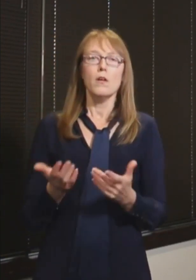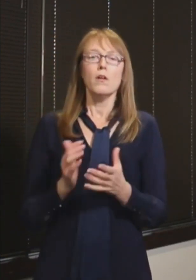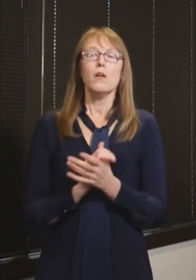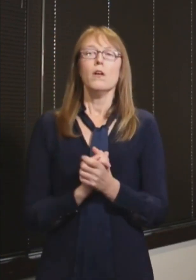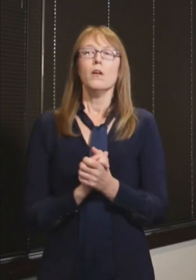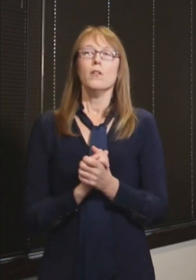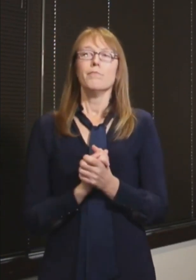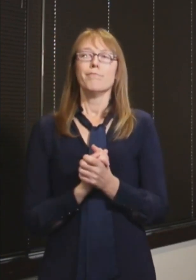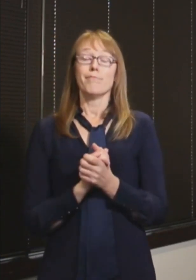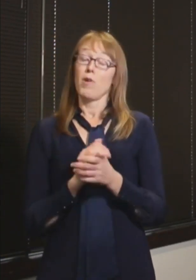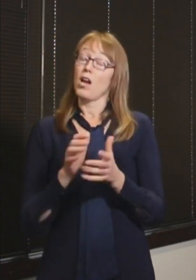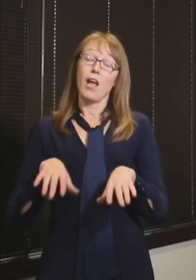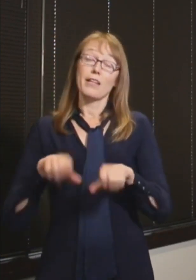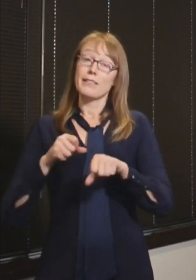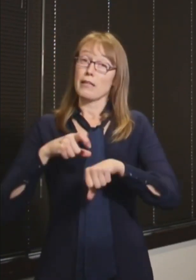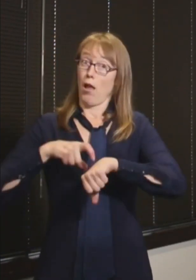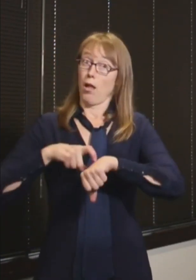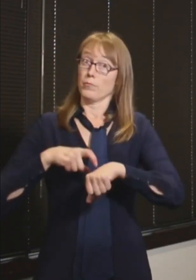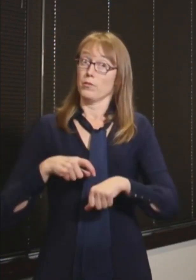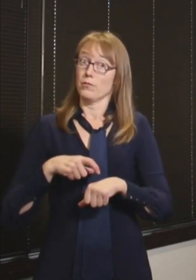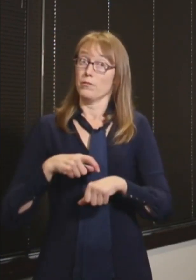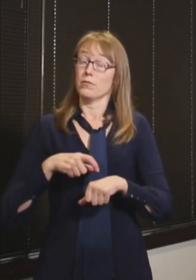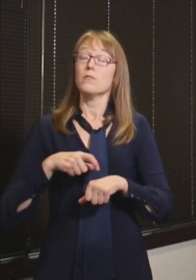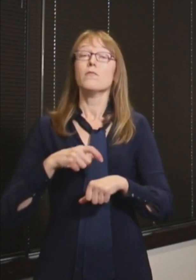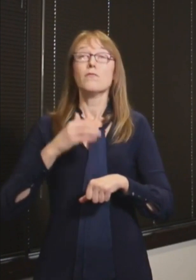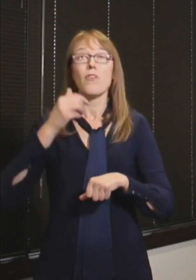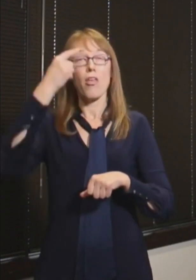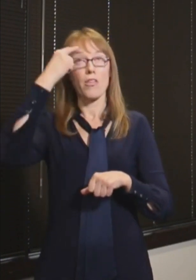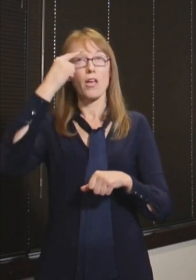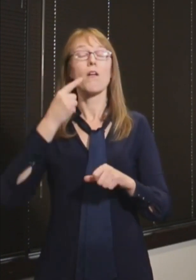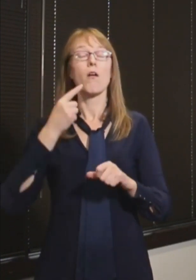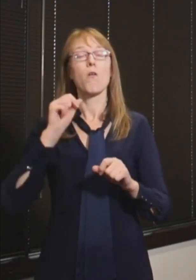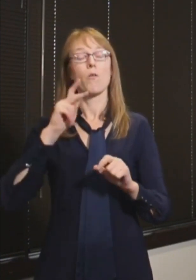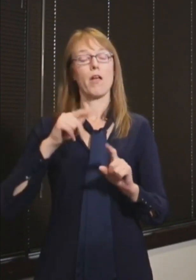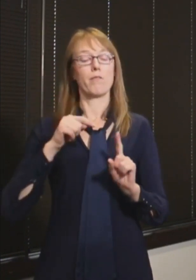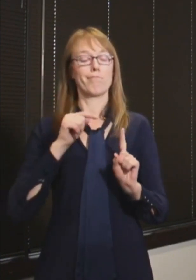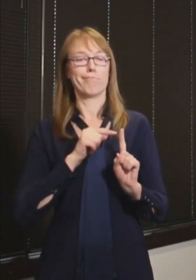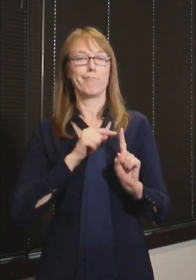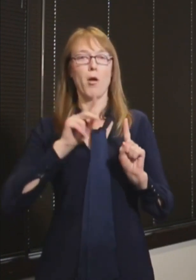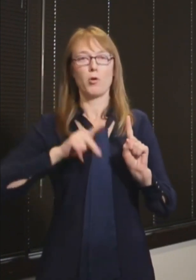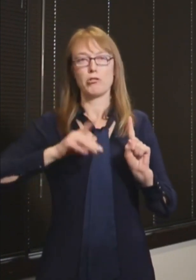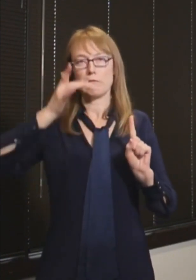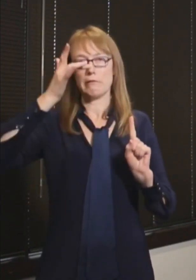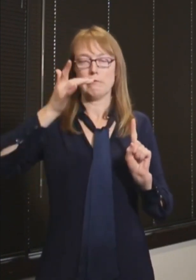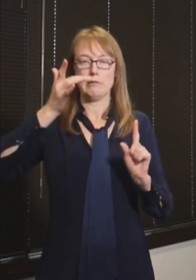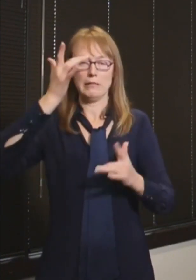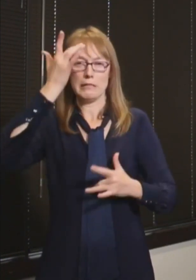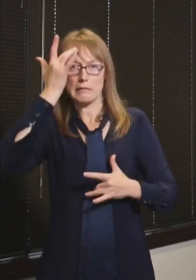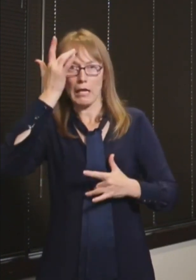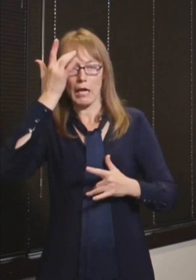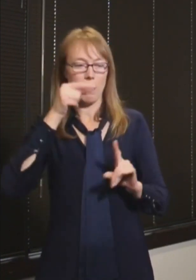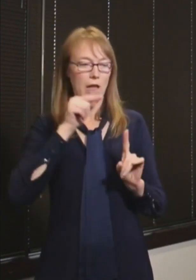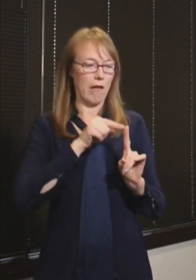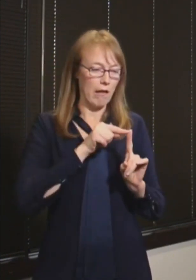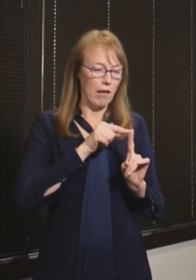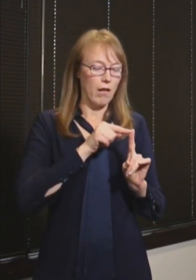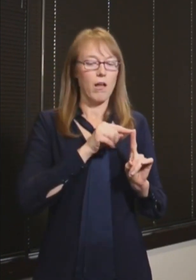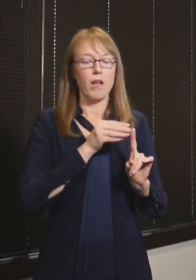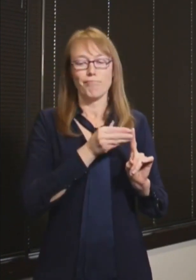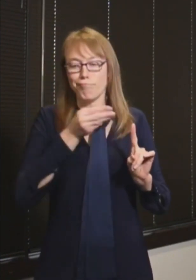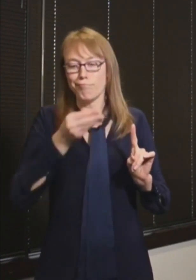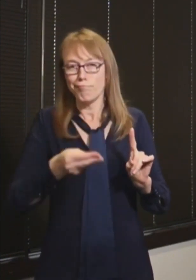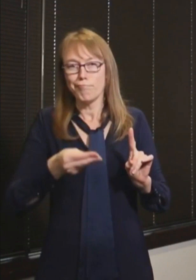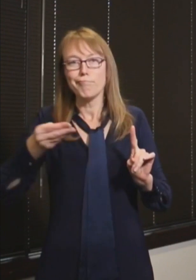about transmission occurs in the community, so people are becoming infected, some will become sick and come to the hospital.